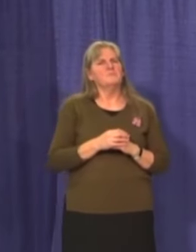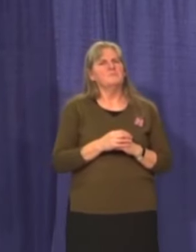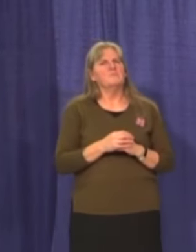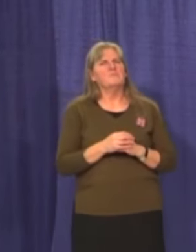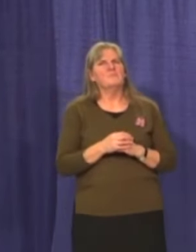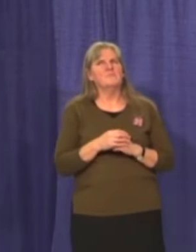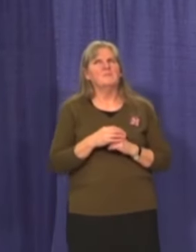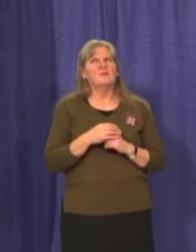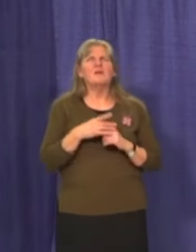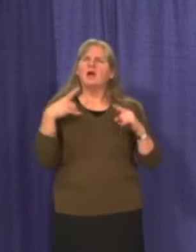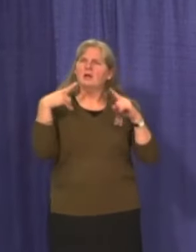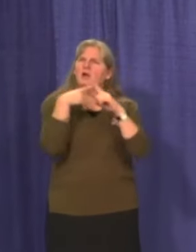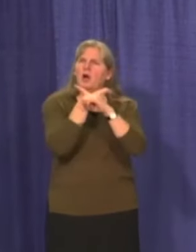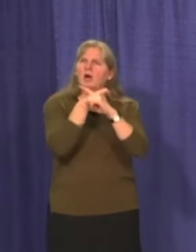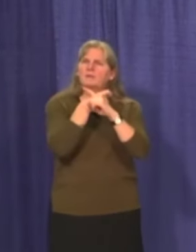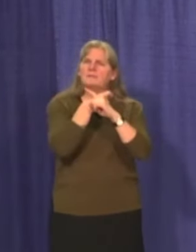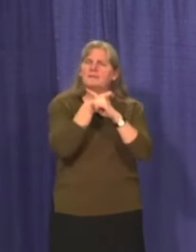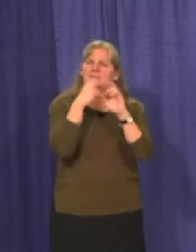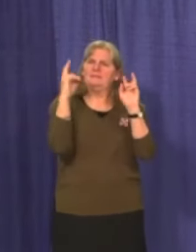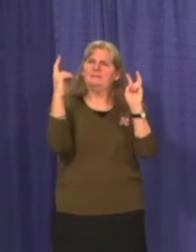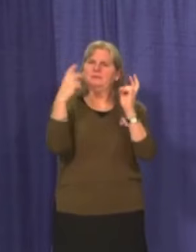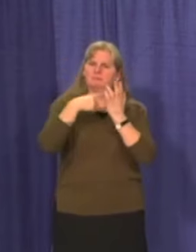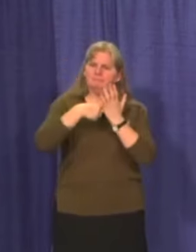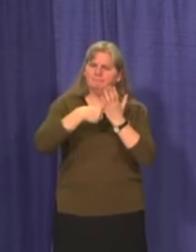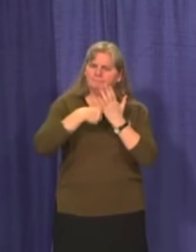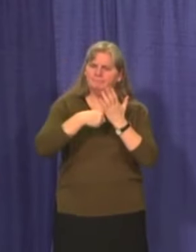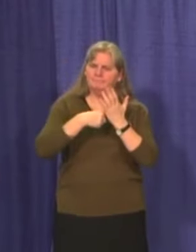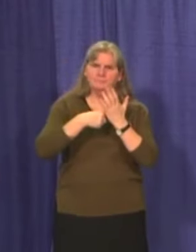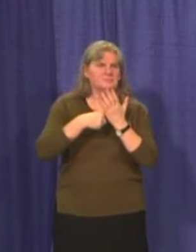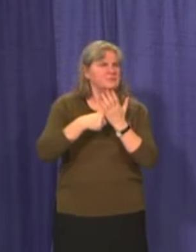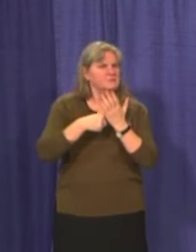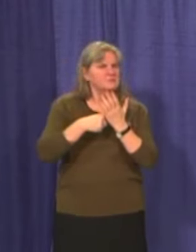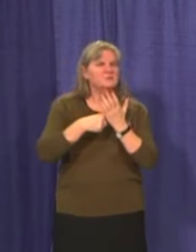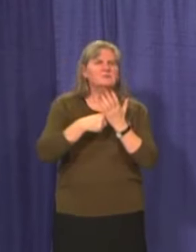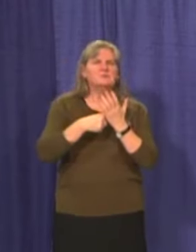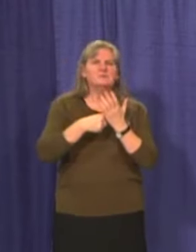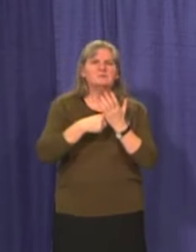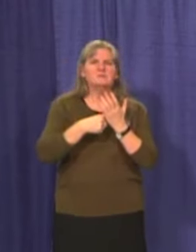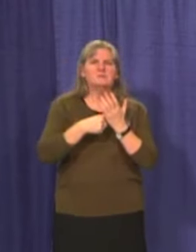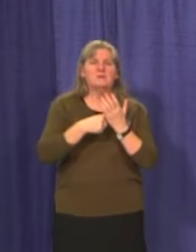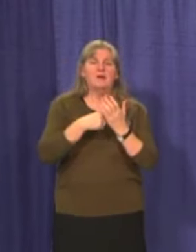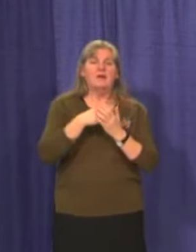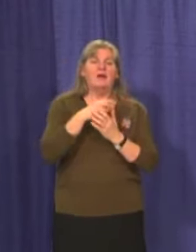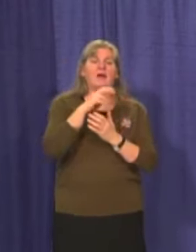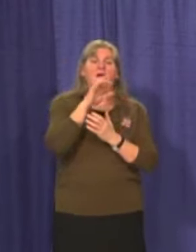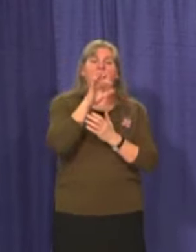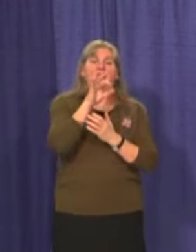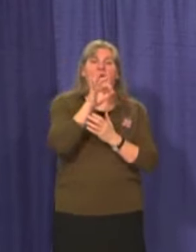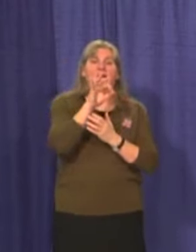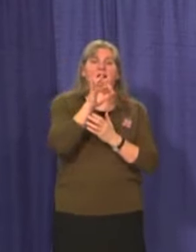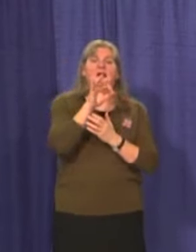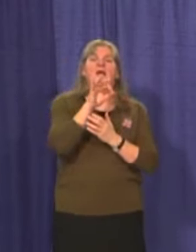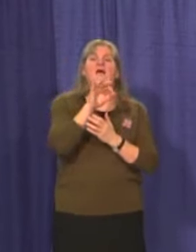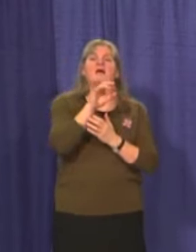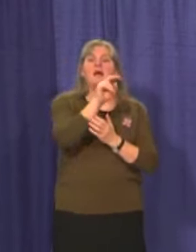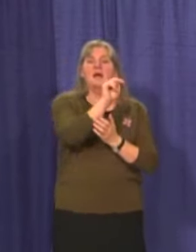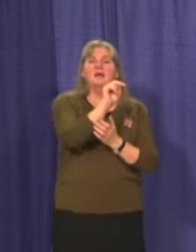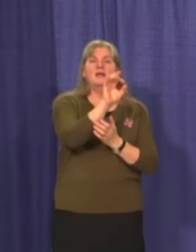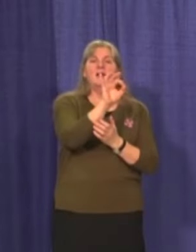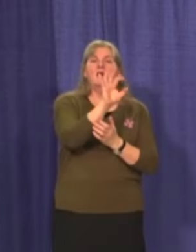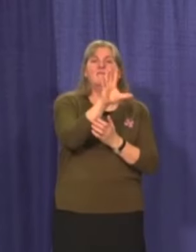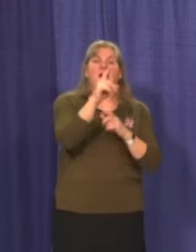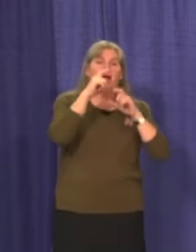a complex conversation. It's, it's quite cumbersome and quite difficult to wear an N95, um, all day. Um,